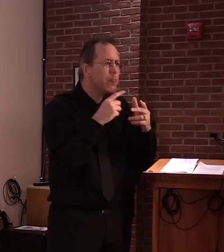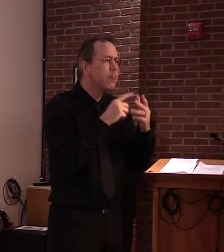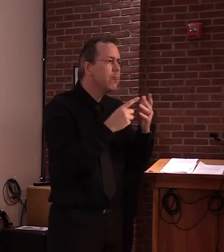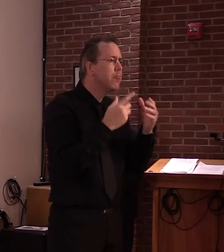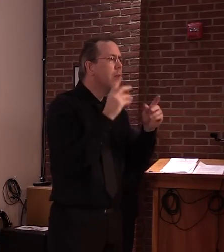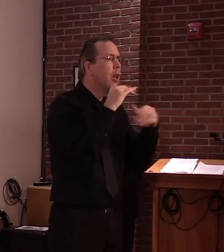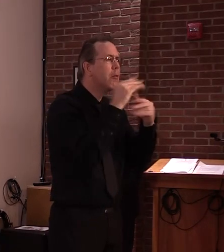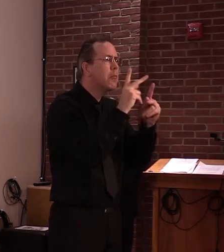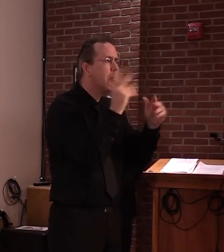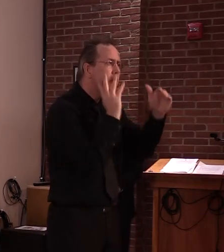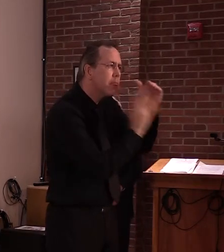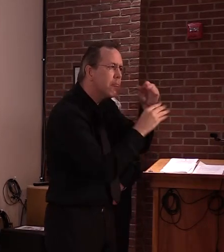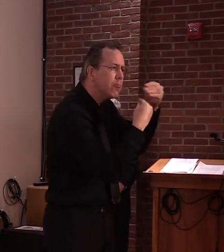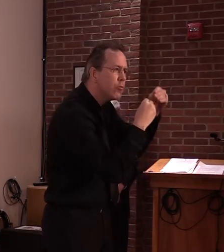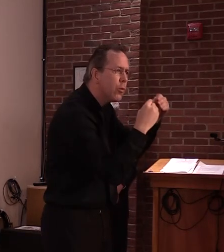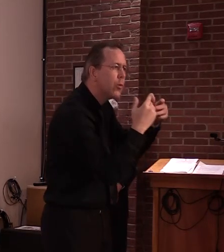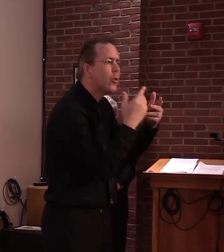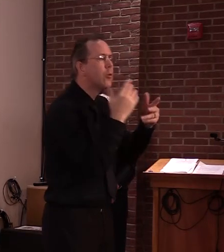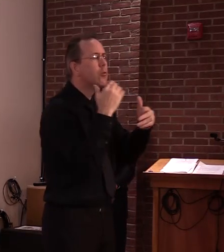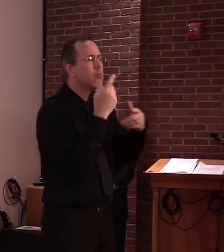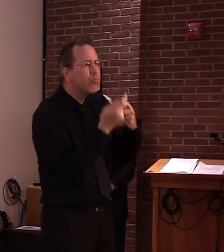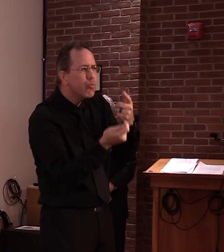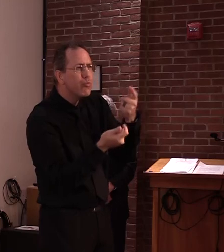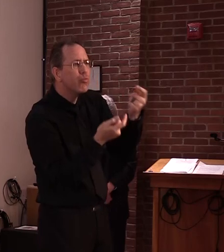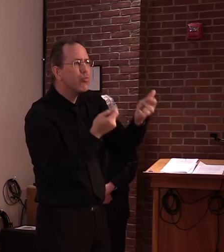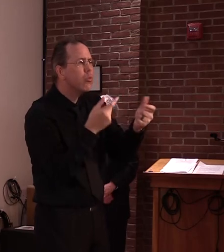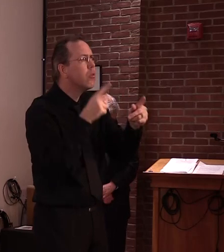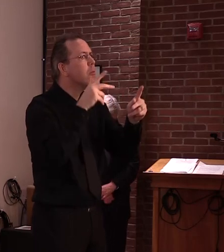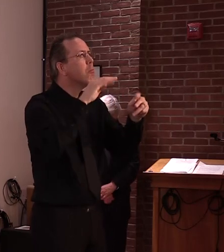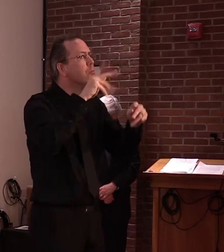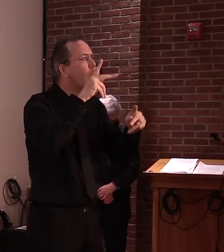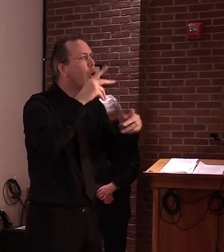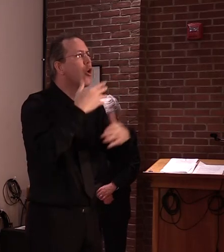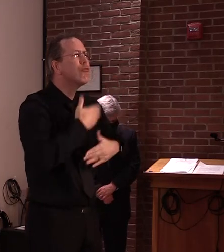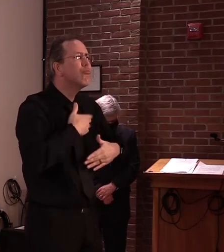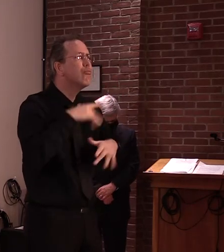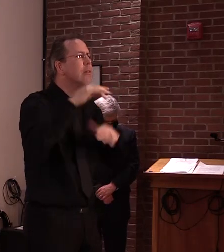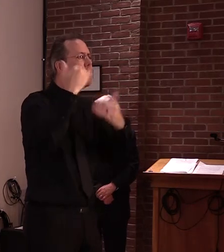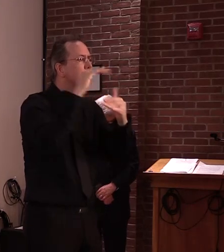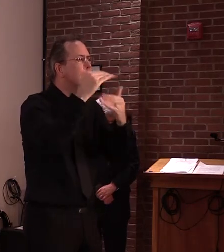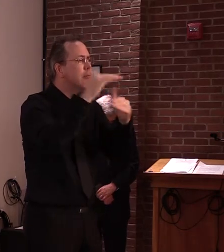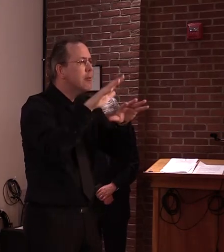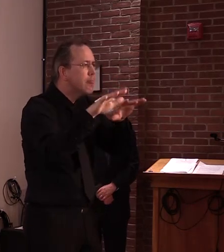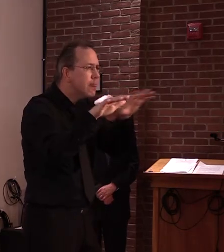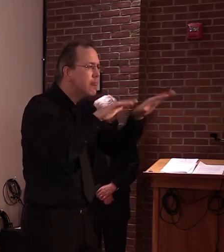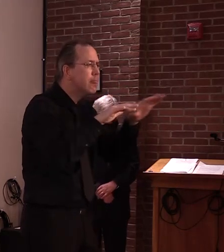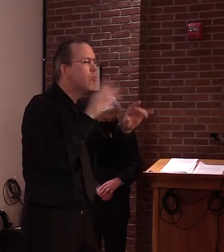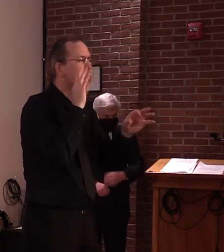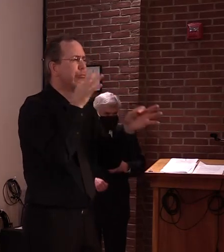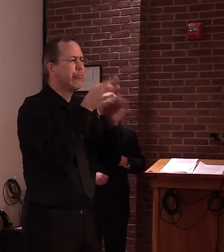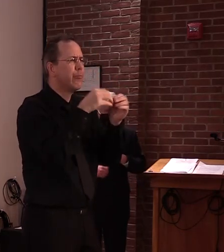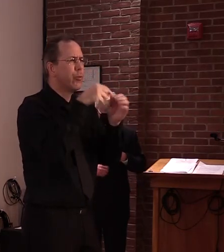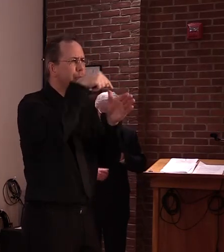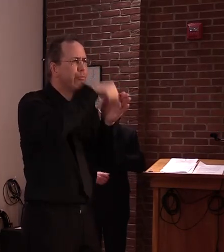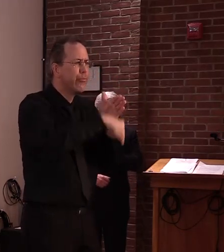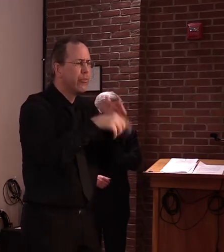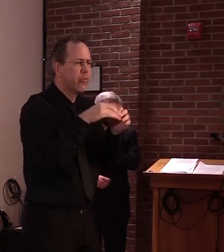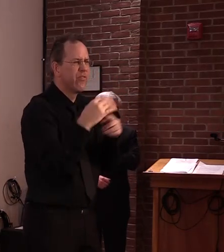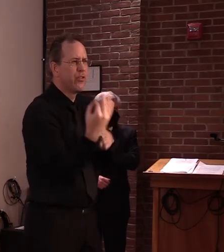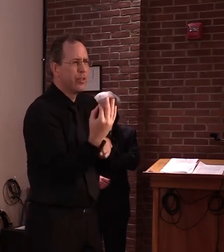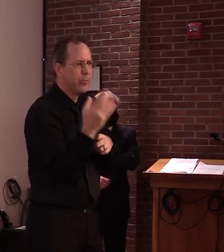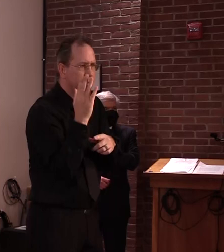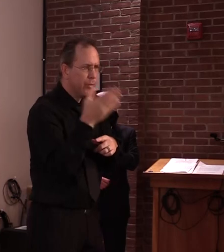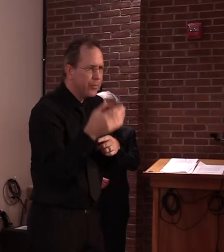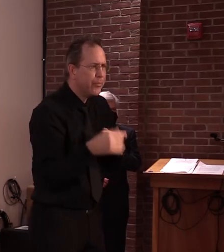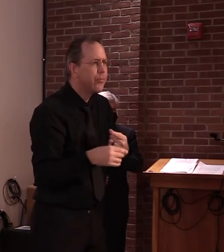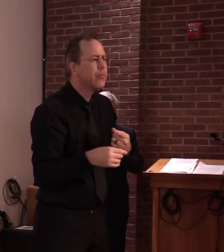virus, the tremendous spread. The transmission of this has been so quick that we